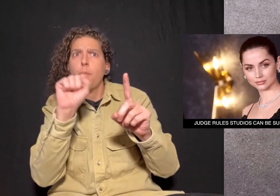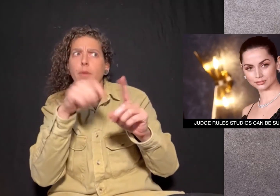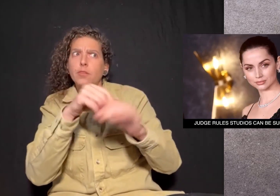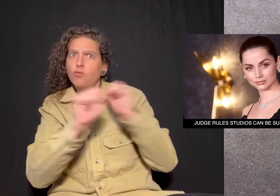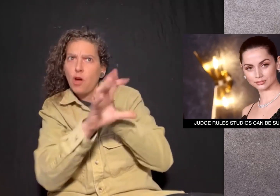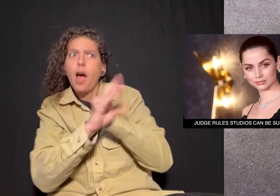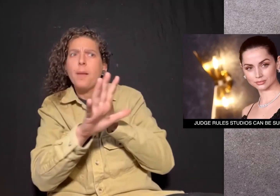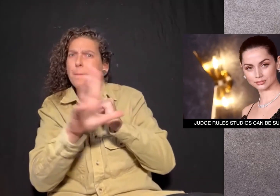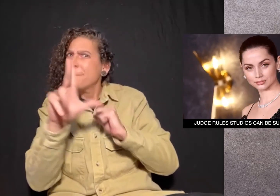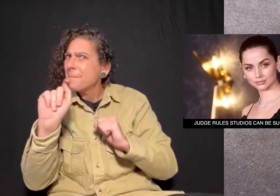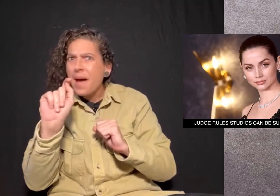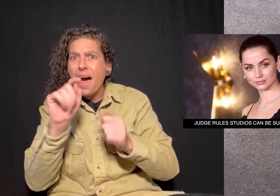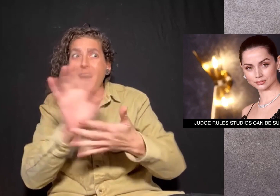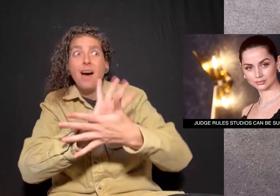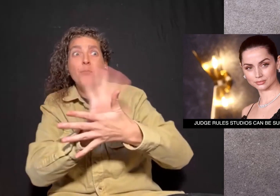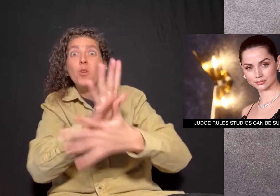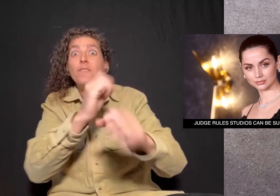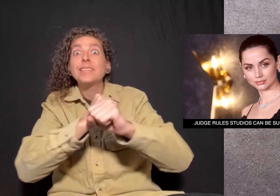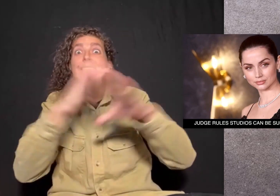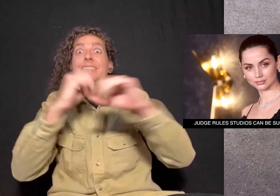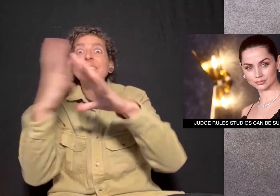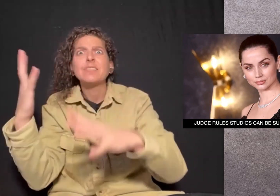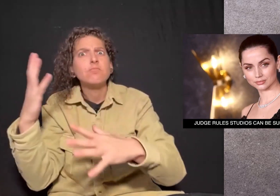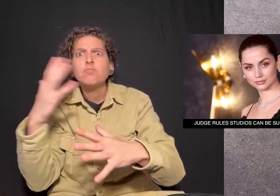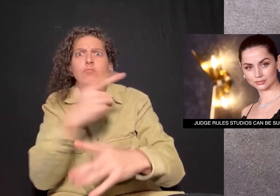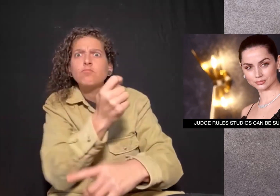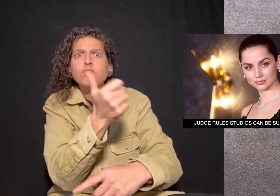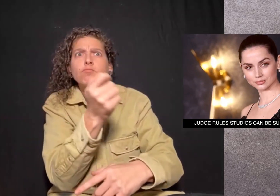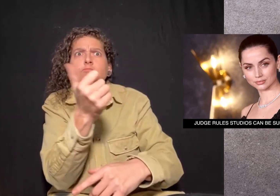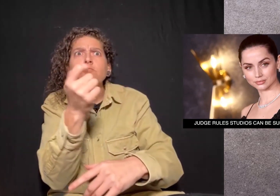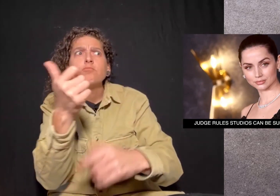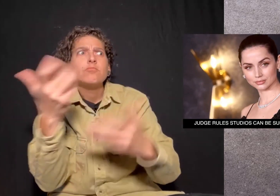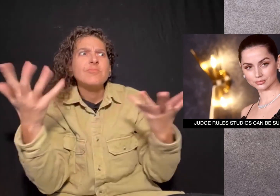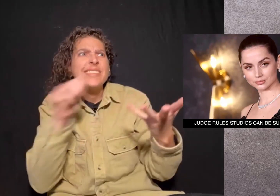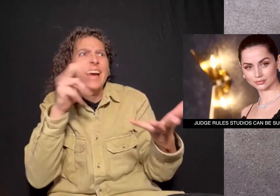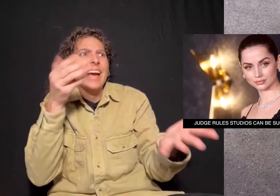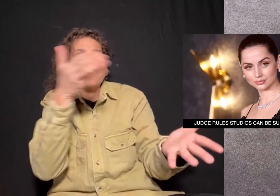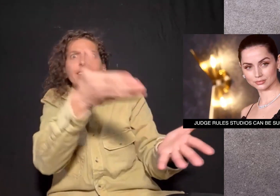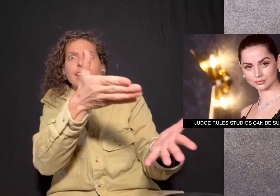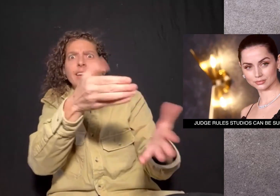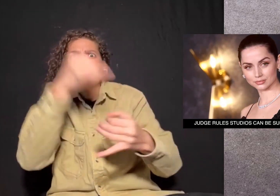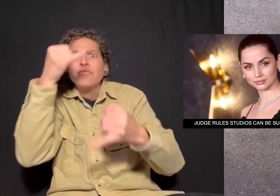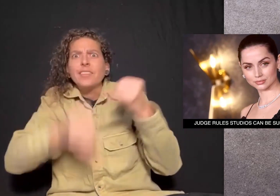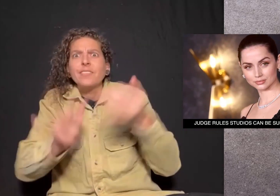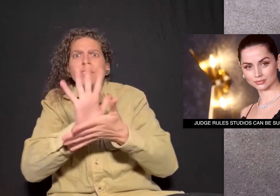movie after seeing De Armas in the trailer, but her scene was cut from the final film.